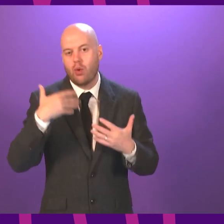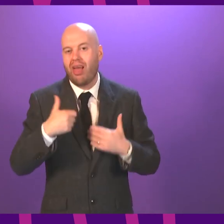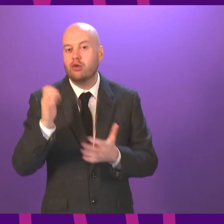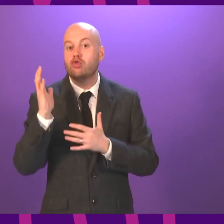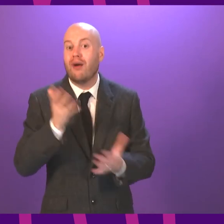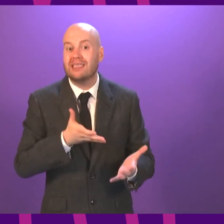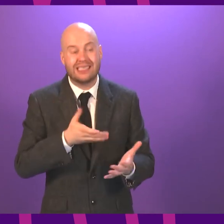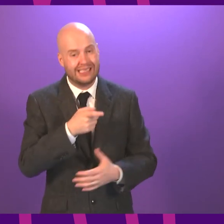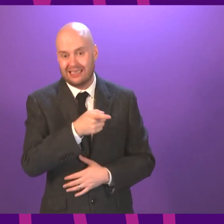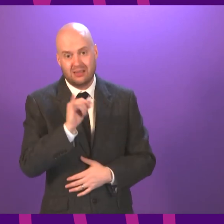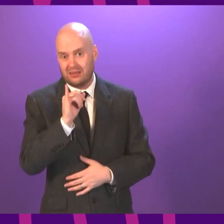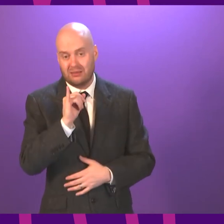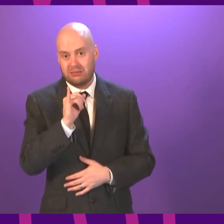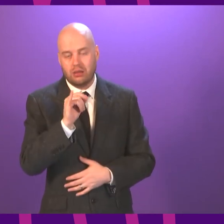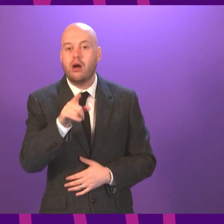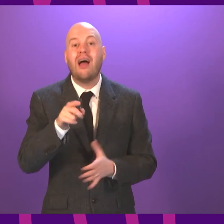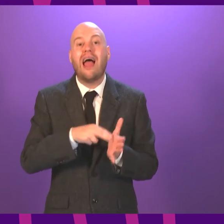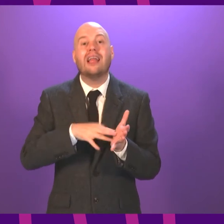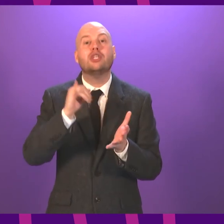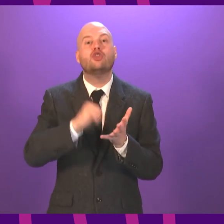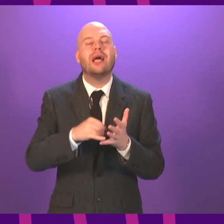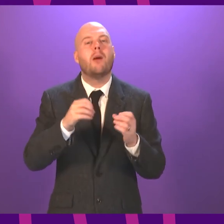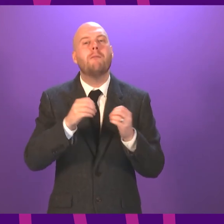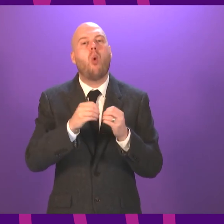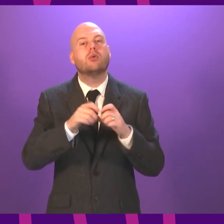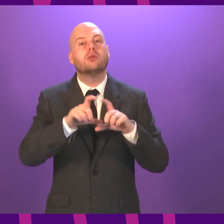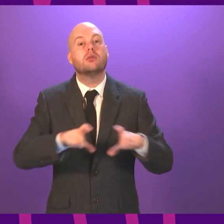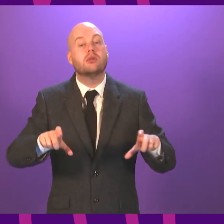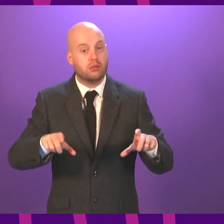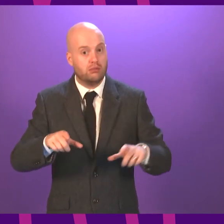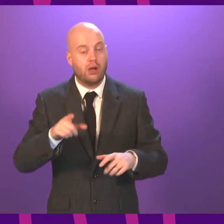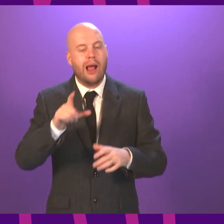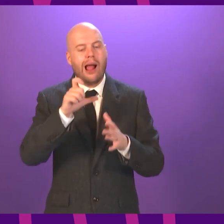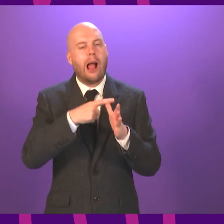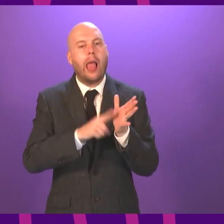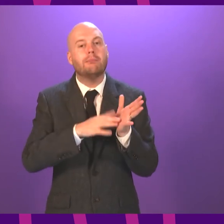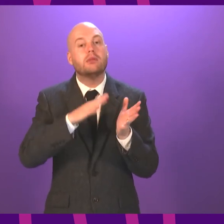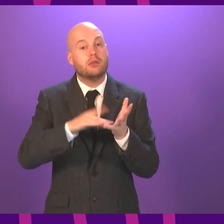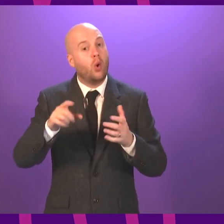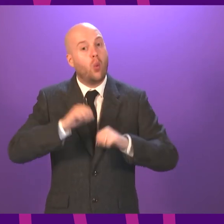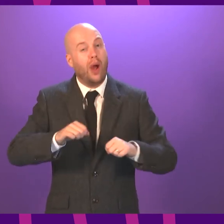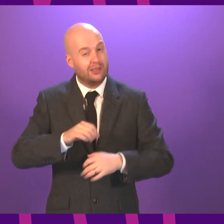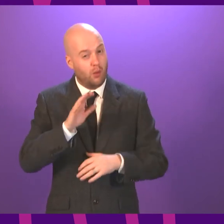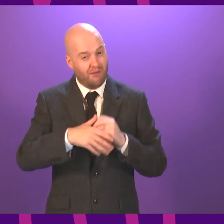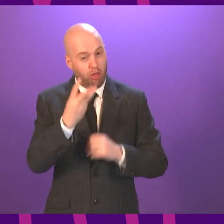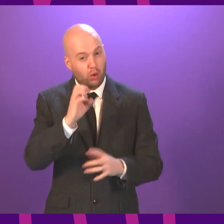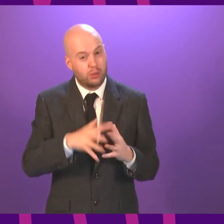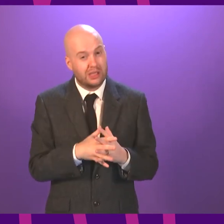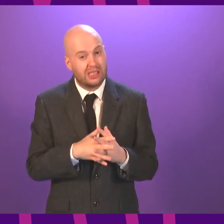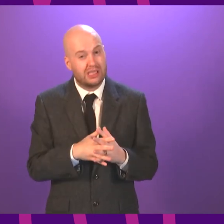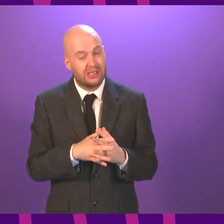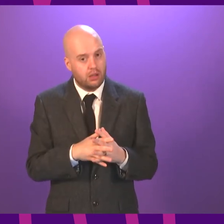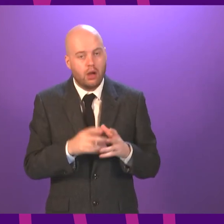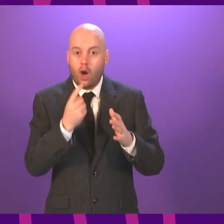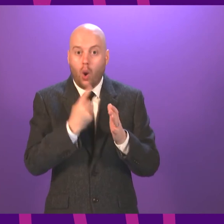In NHS Borders, the average wait for CAMHS is 31 weeks, and only 48 per cent of young people are being treated within the 18